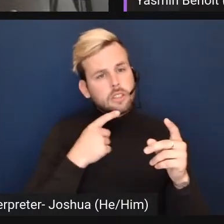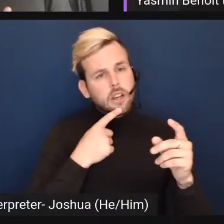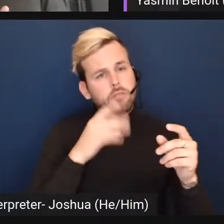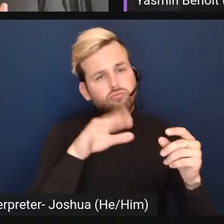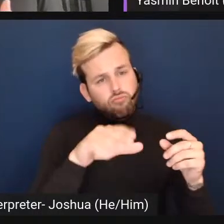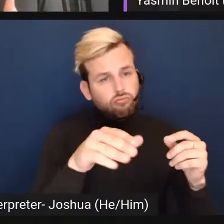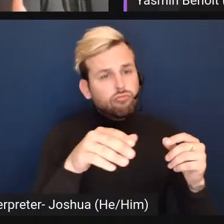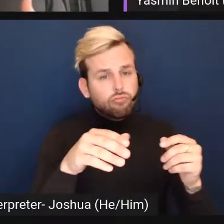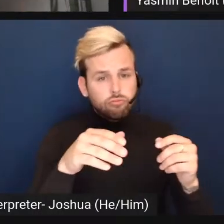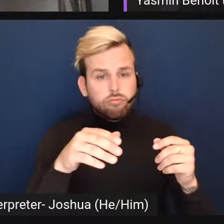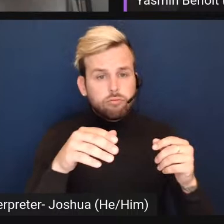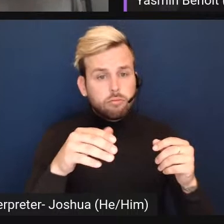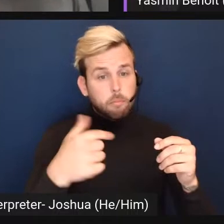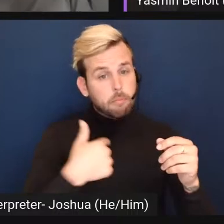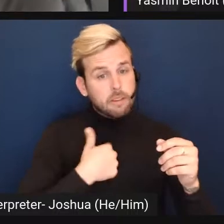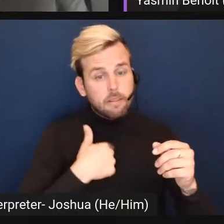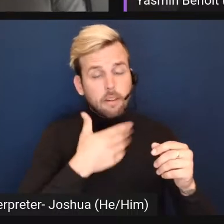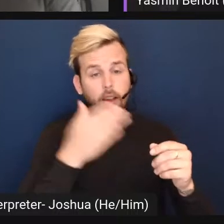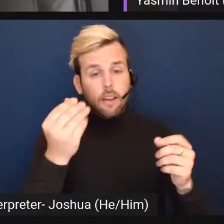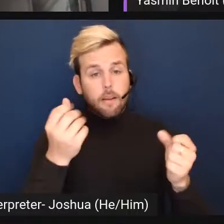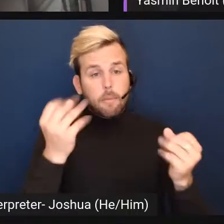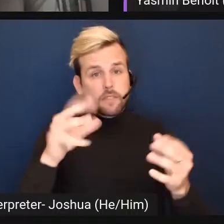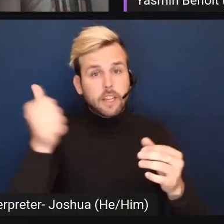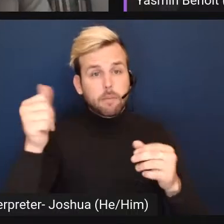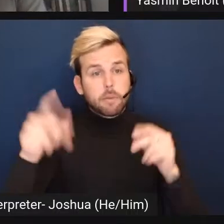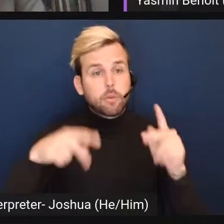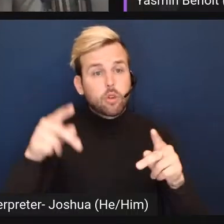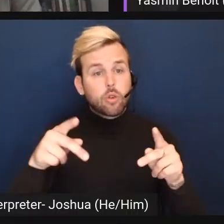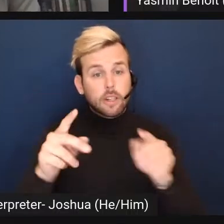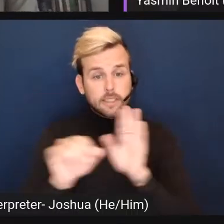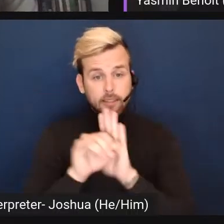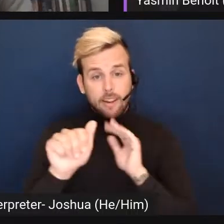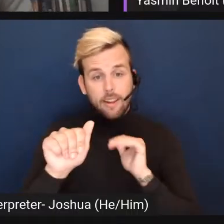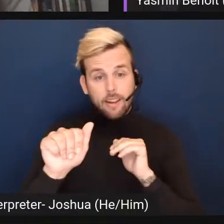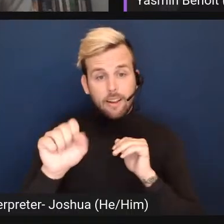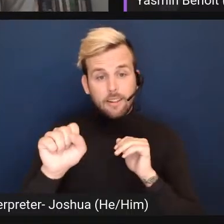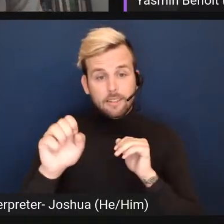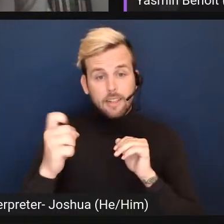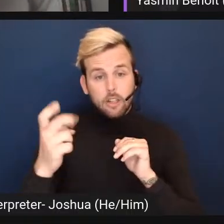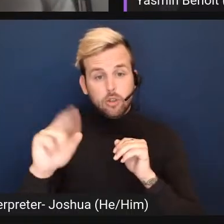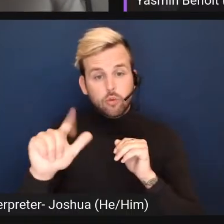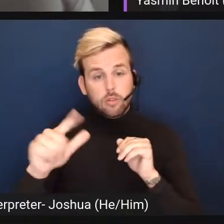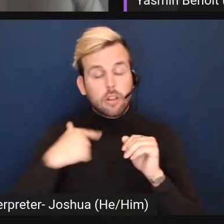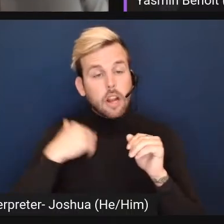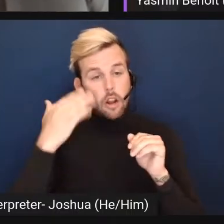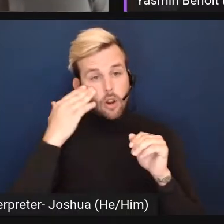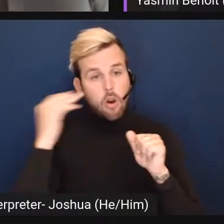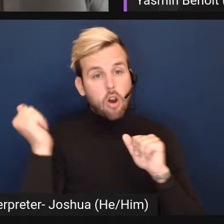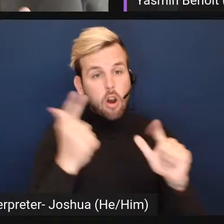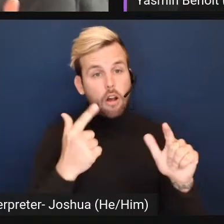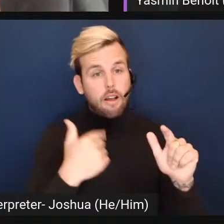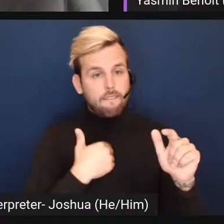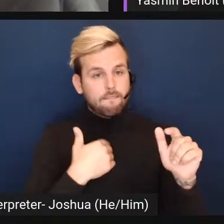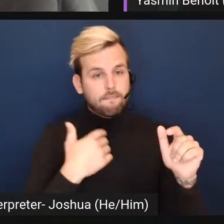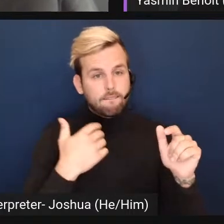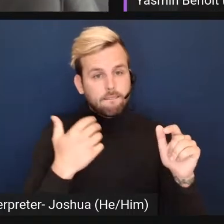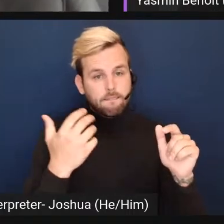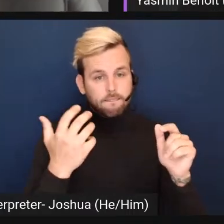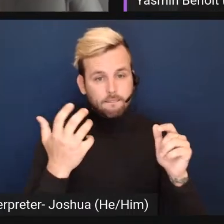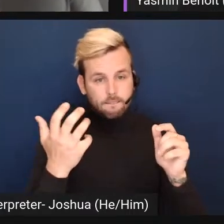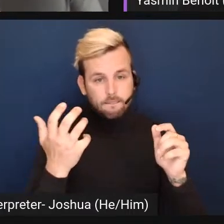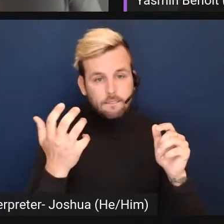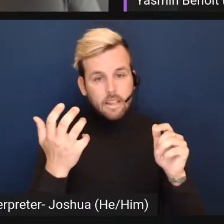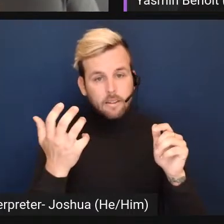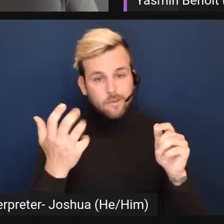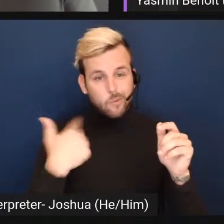look, me and a bunch of other people who identify And as asexuality, asexuality, identify all have this thing of, like, uh,